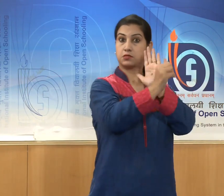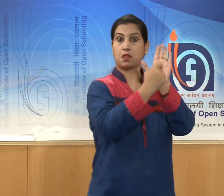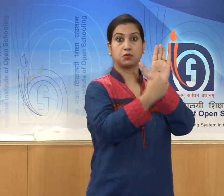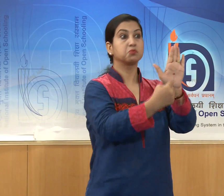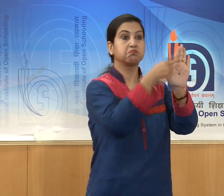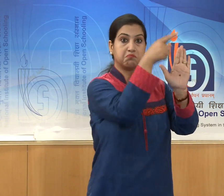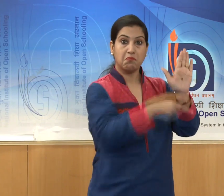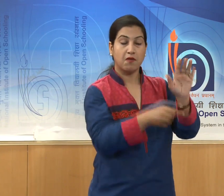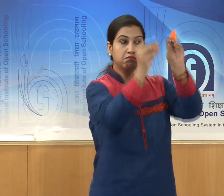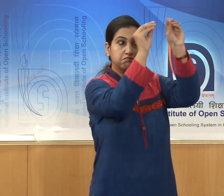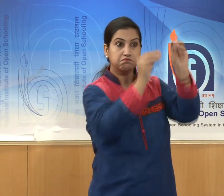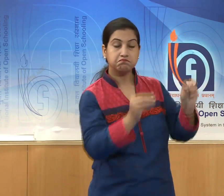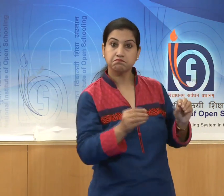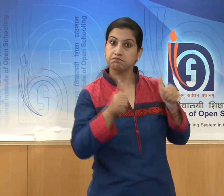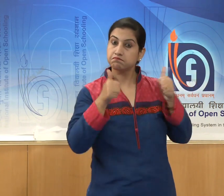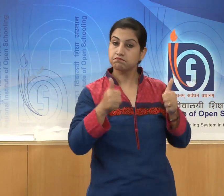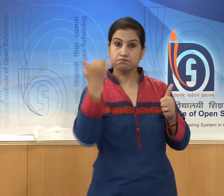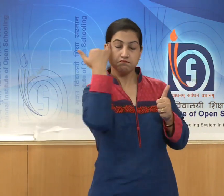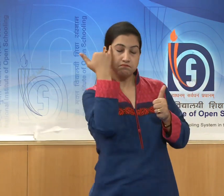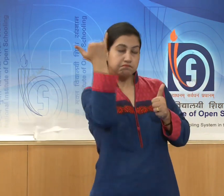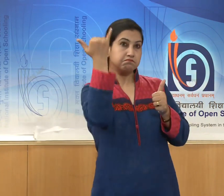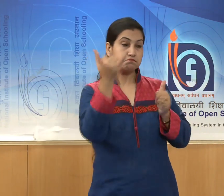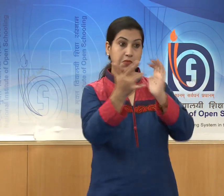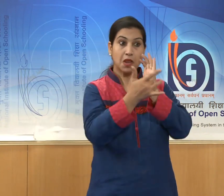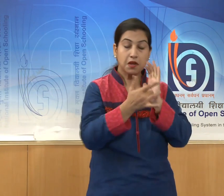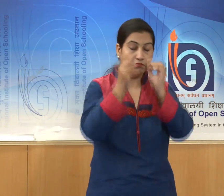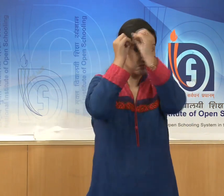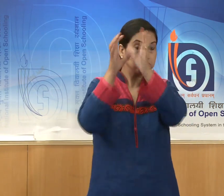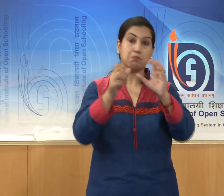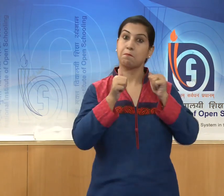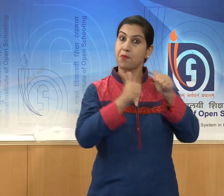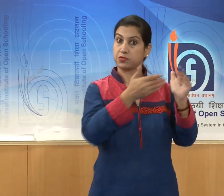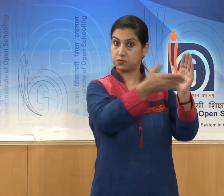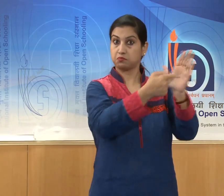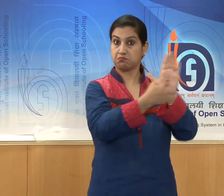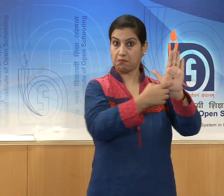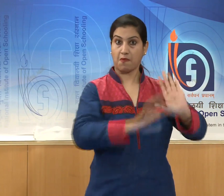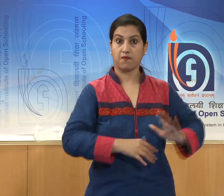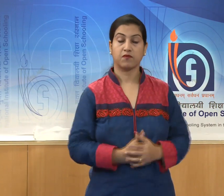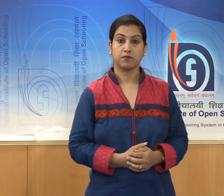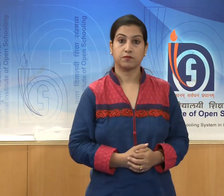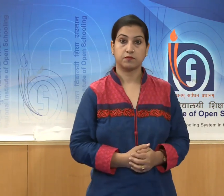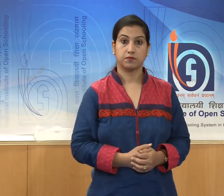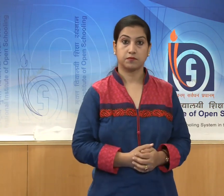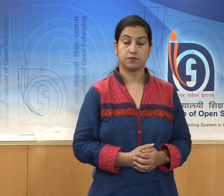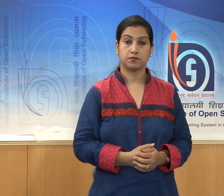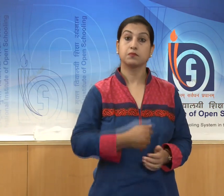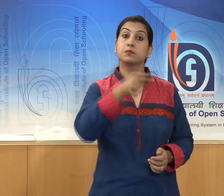and technical skills of Indus Valley